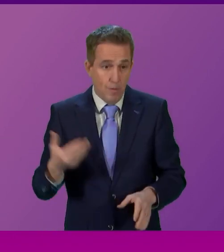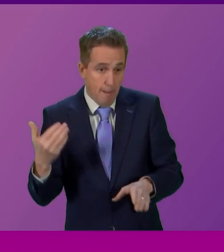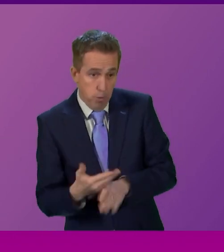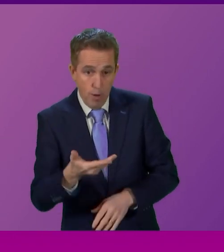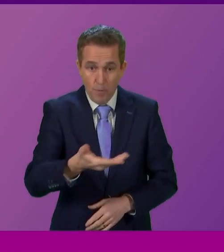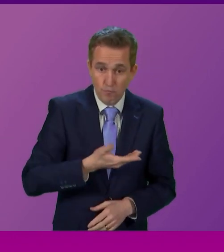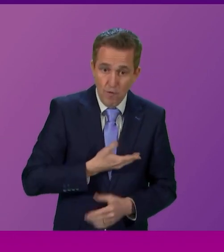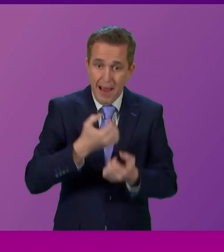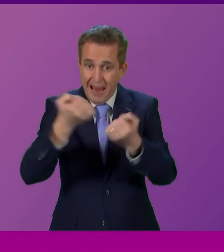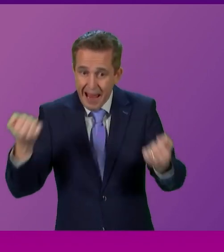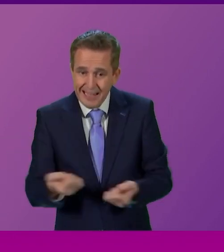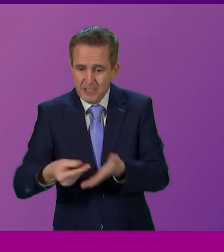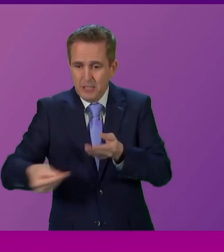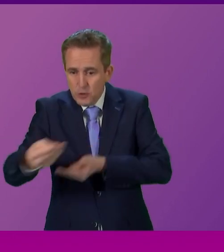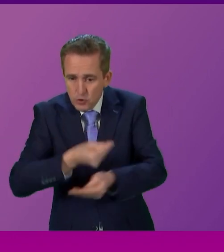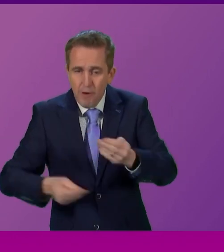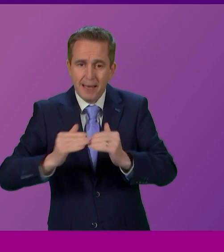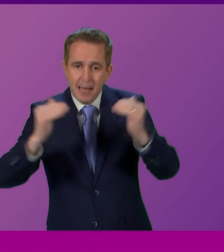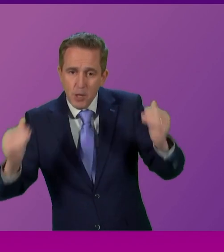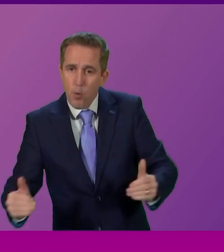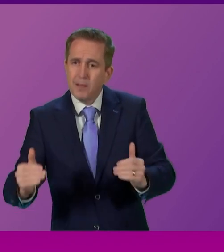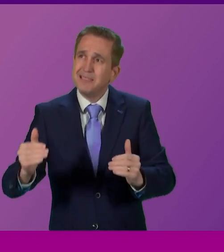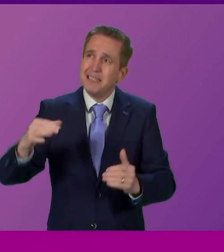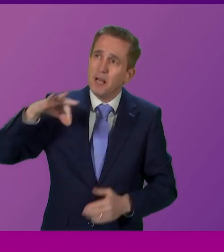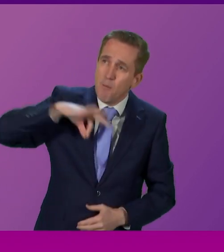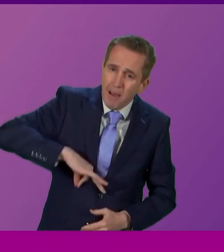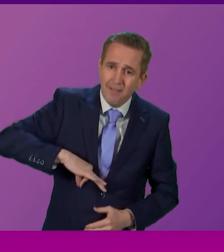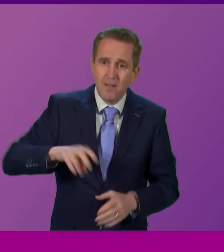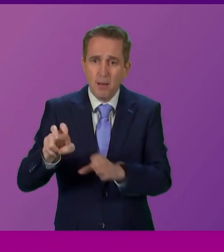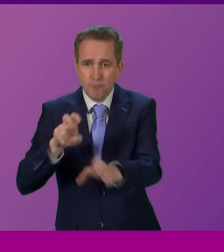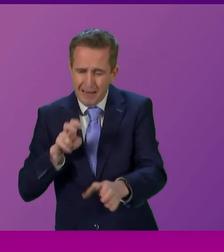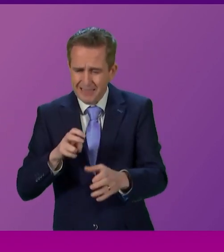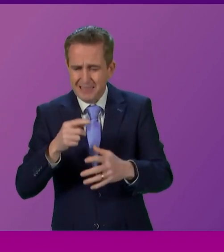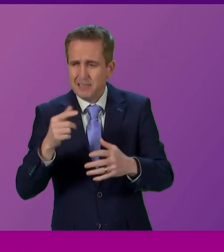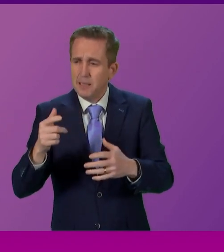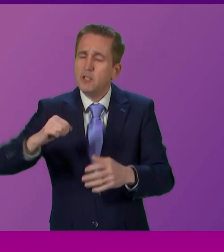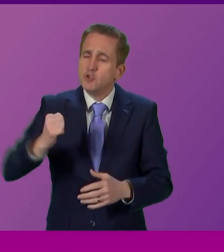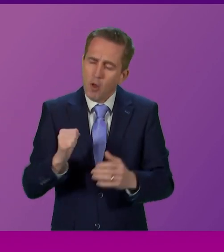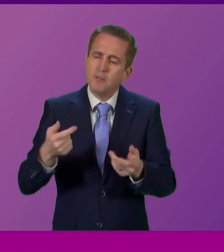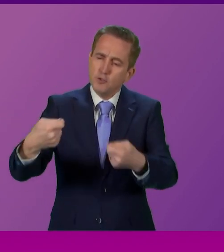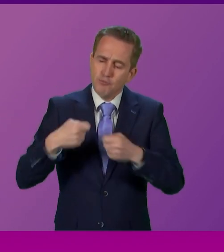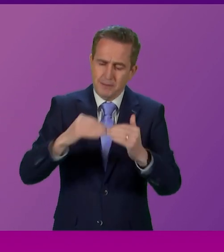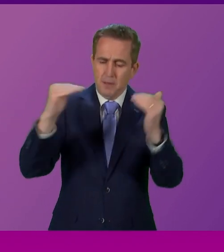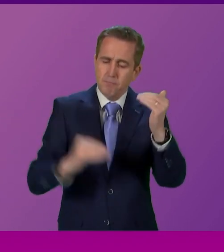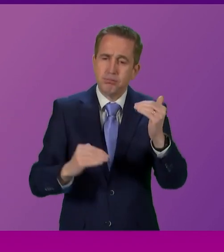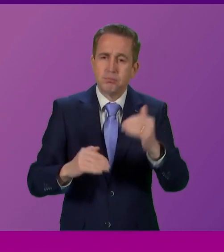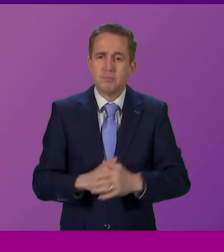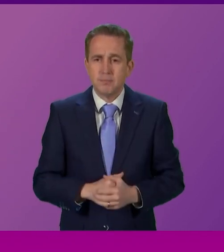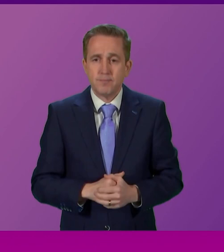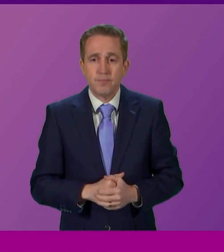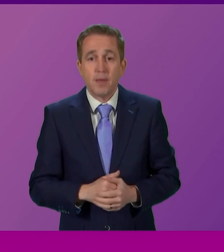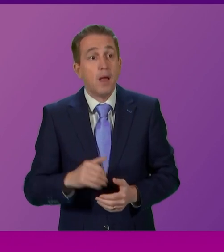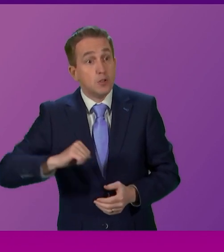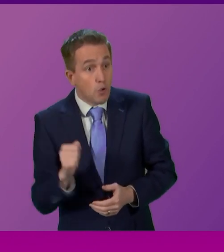energy policy, trade, immigration, equality, universal credit, Brexit and I could go on. Scotland can vote en masse for